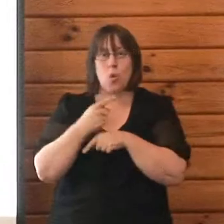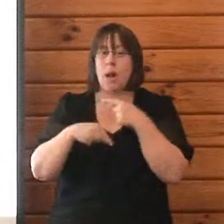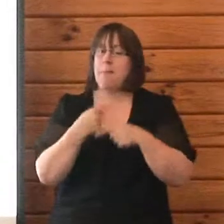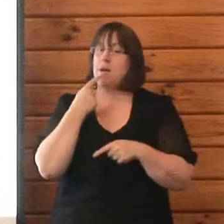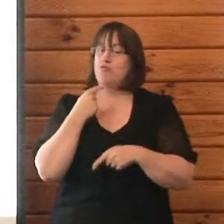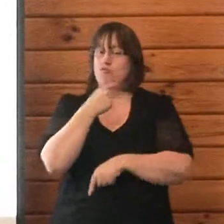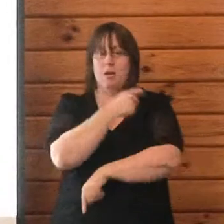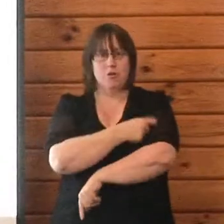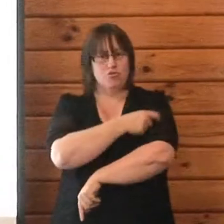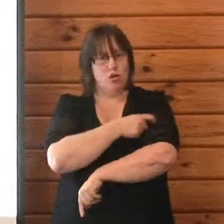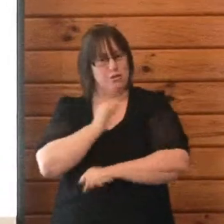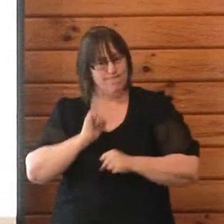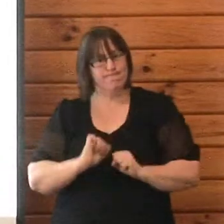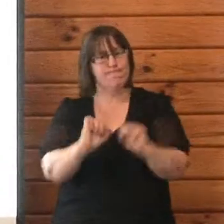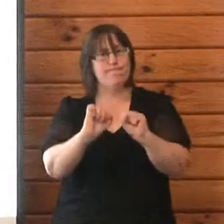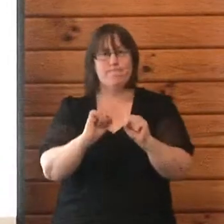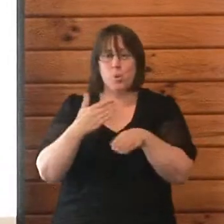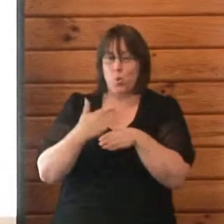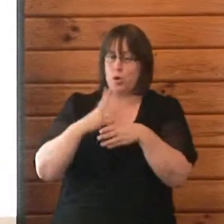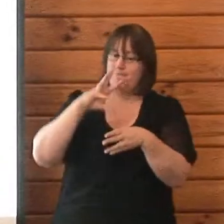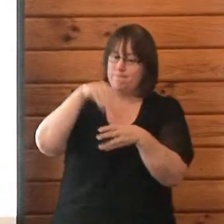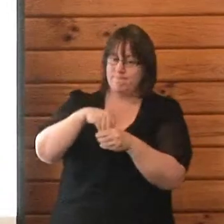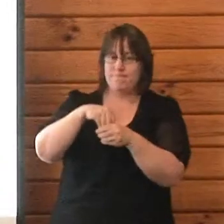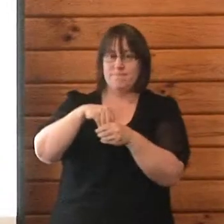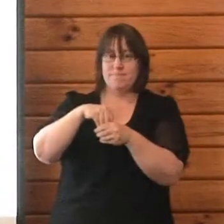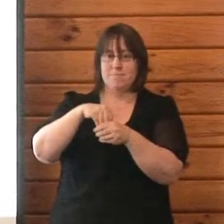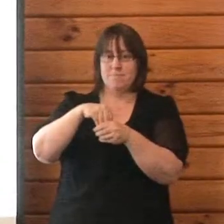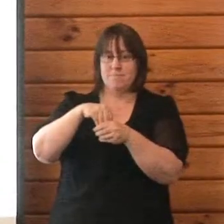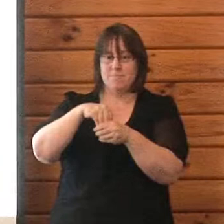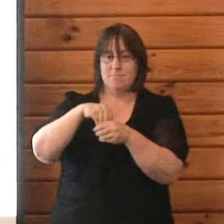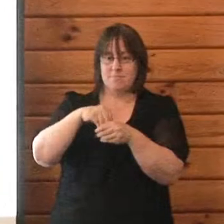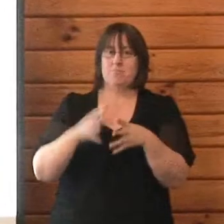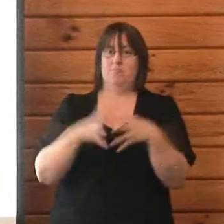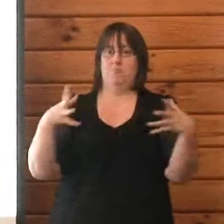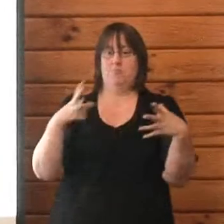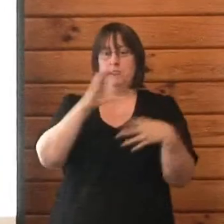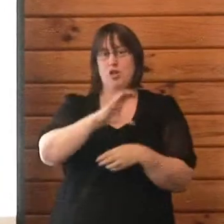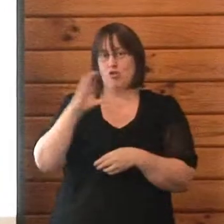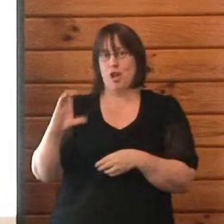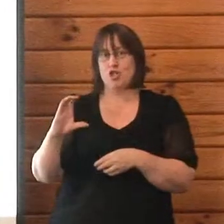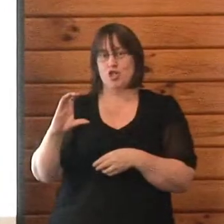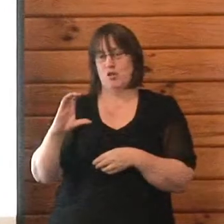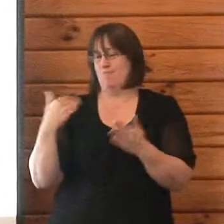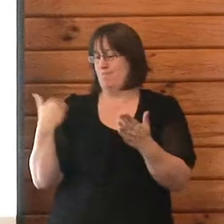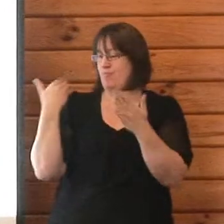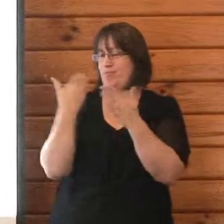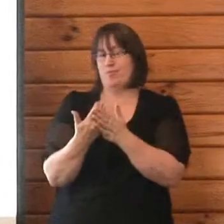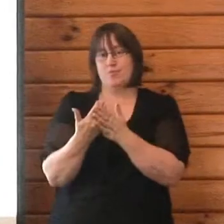operating in Greater Christchurch for the recovery phase after the Canterbury Earthquakes.